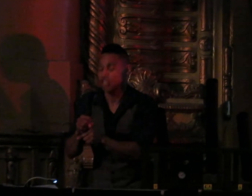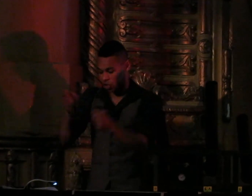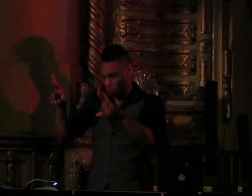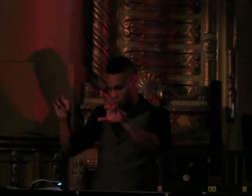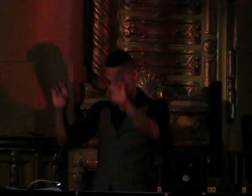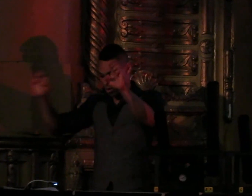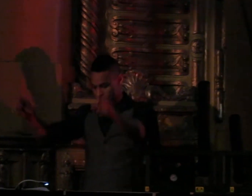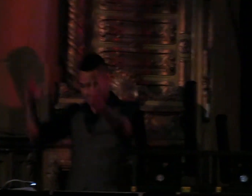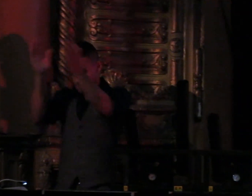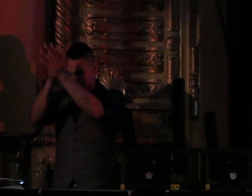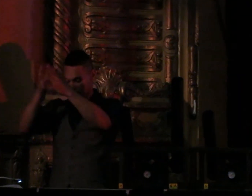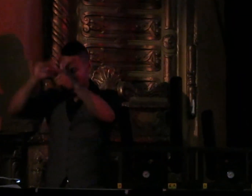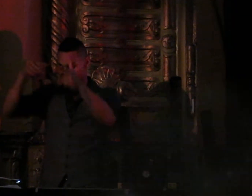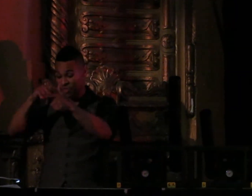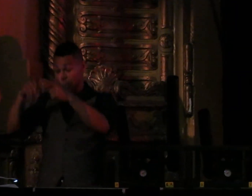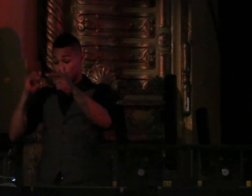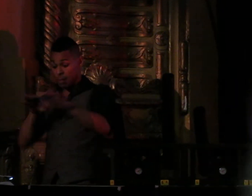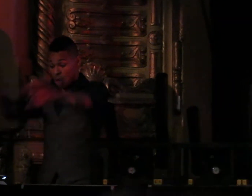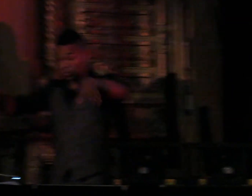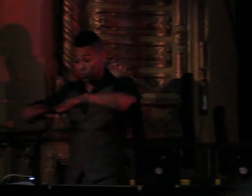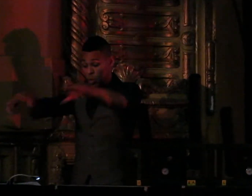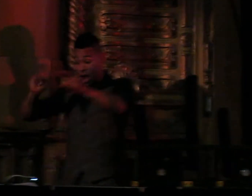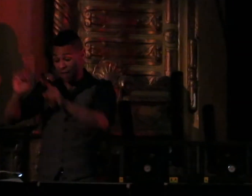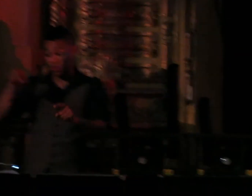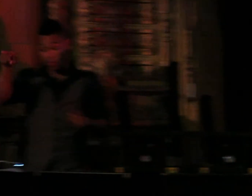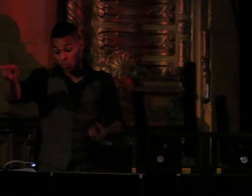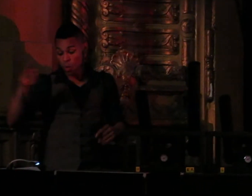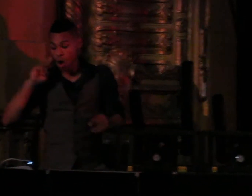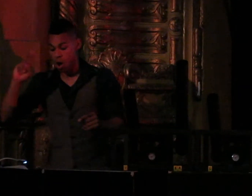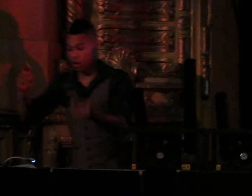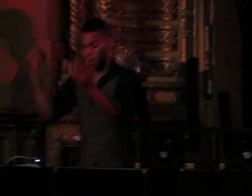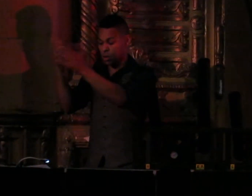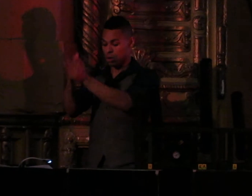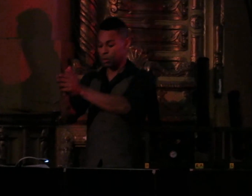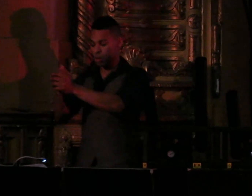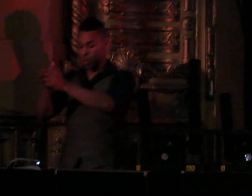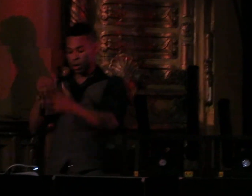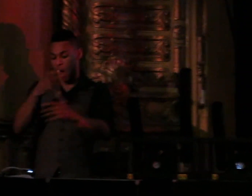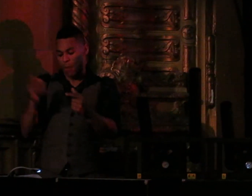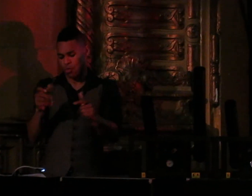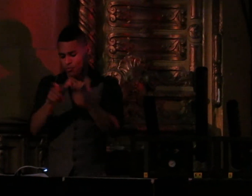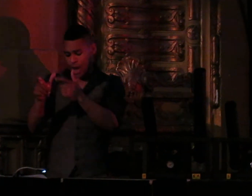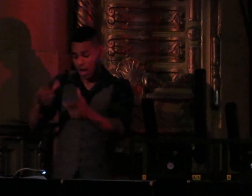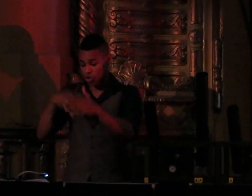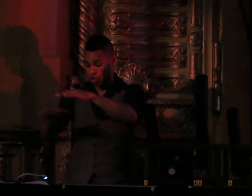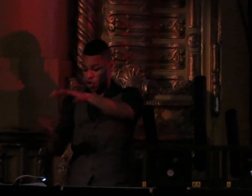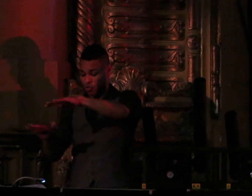the shore Then I swear I'm not true, and that's where you are I'll burn beyond your head,